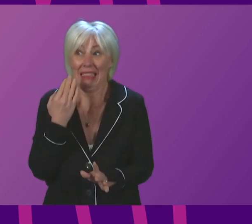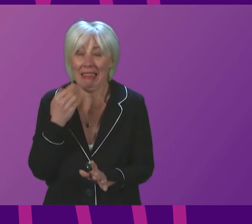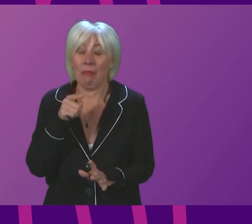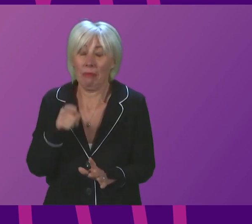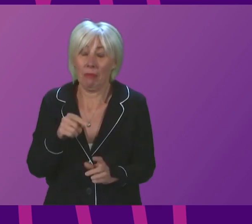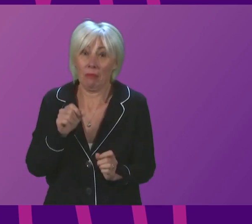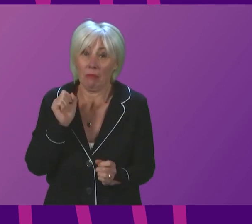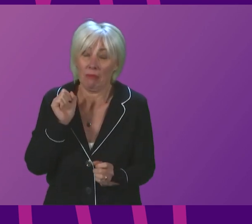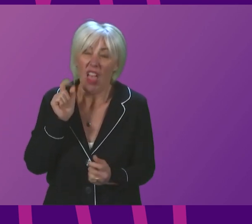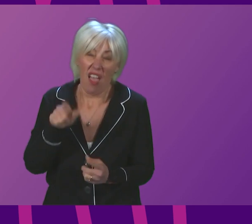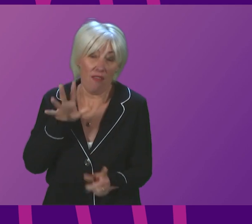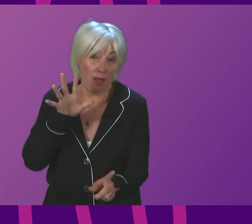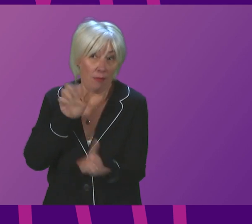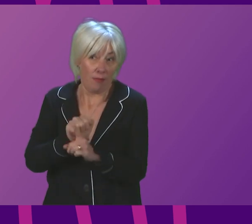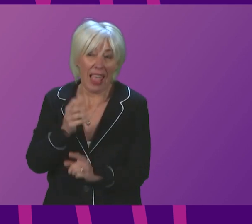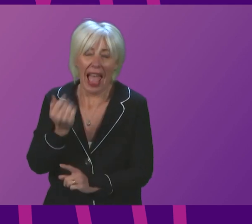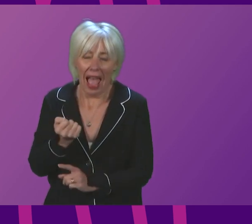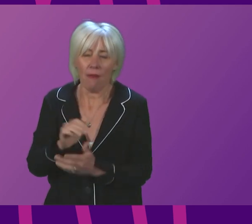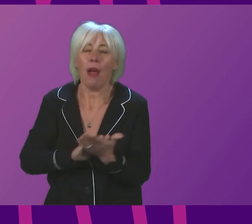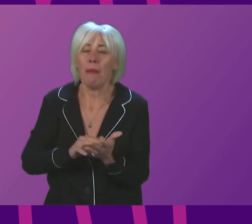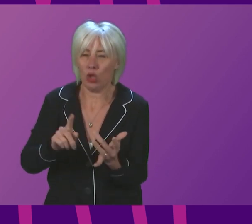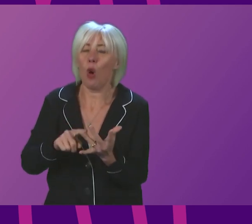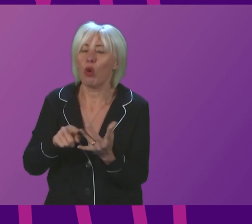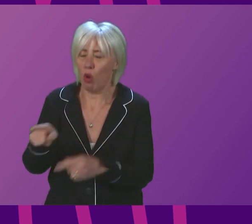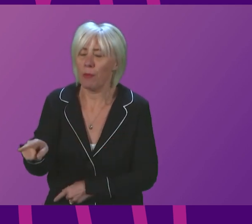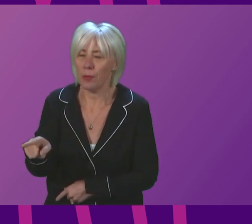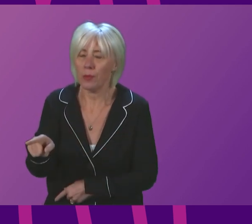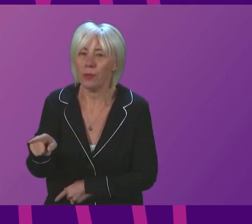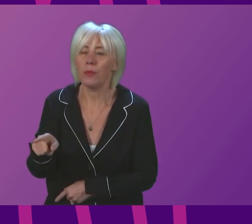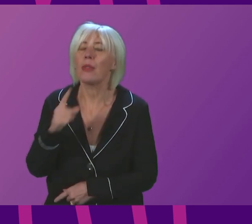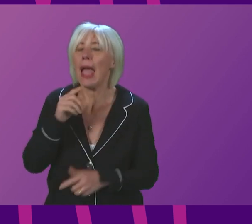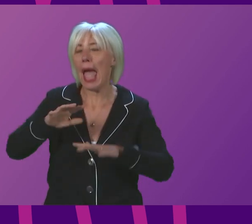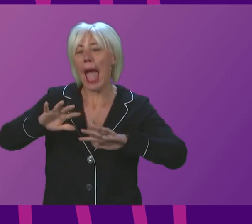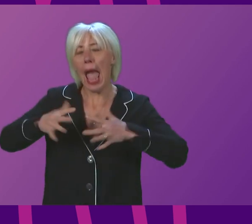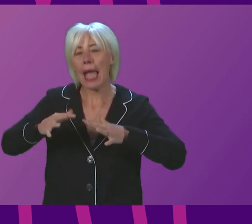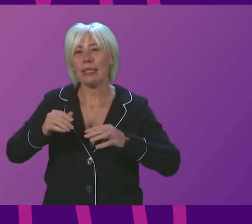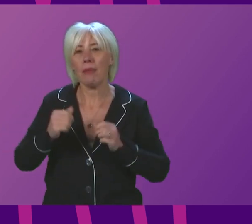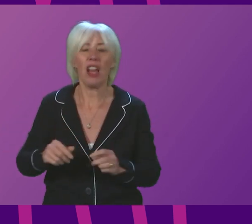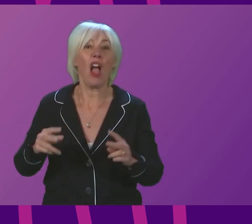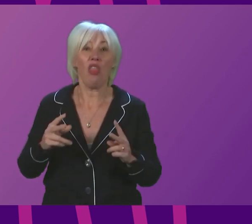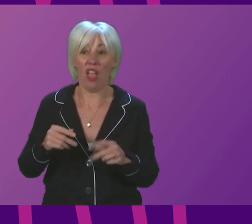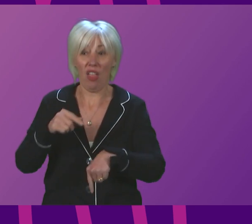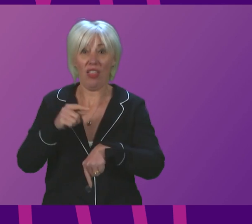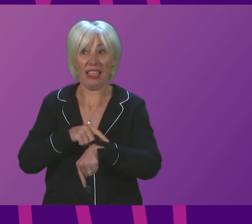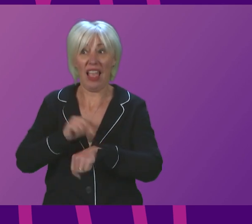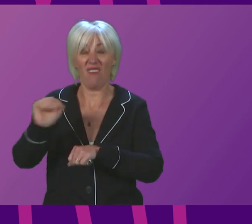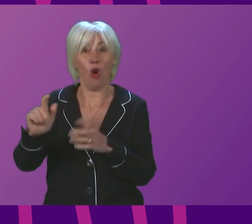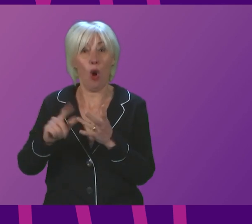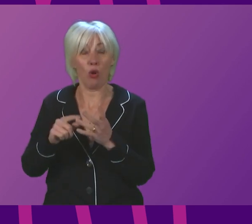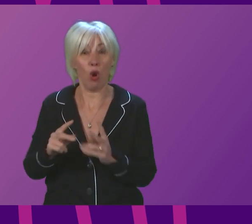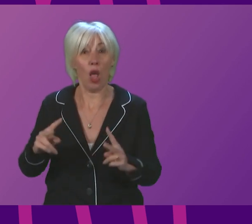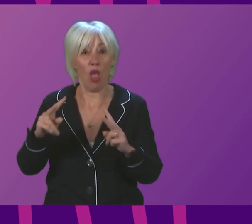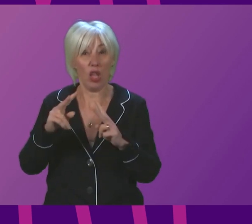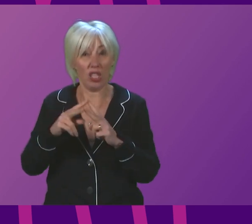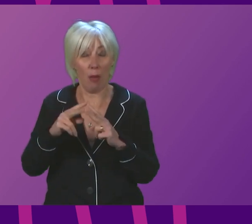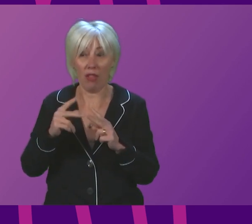is highly indicative of the Omicron variant. Our estimate at this stage is that the doubling time for Omicron cases may be